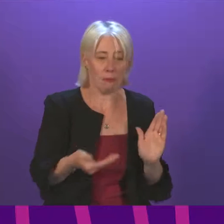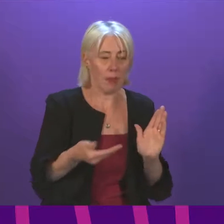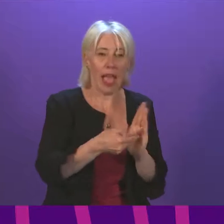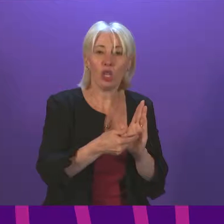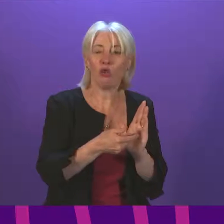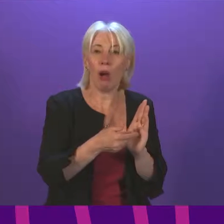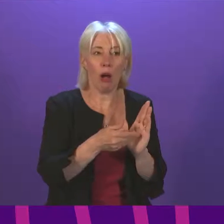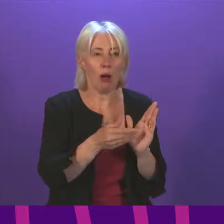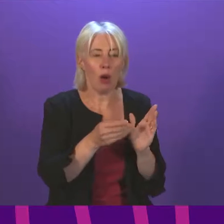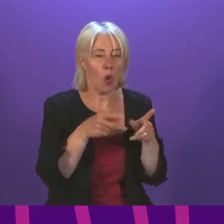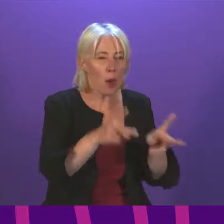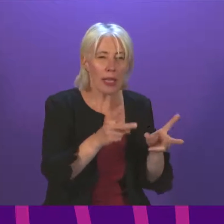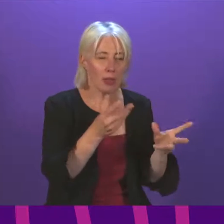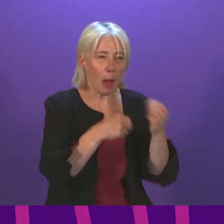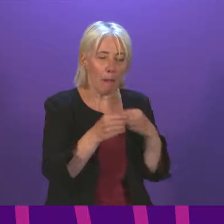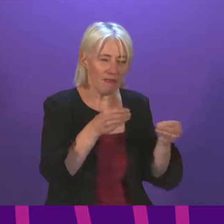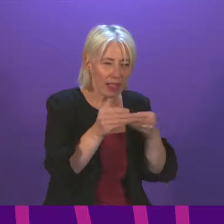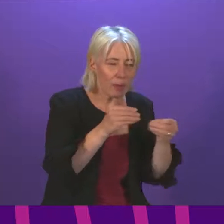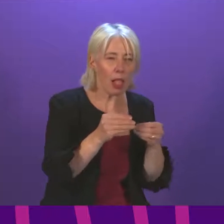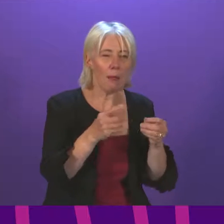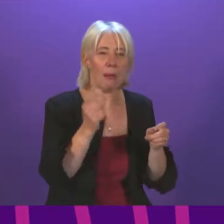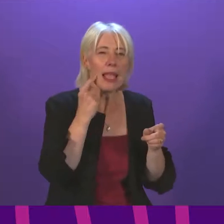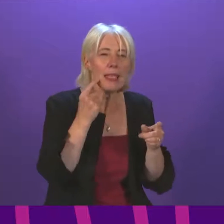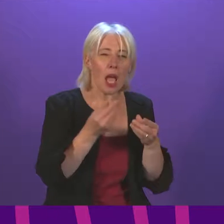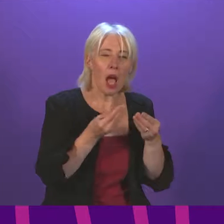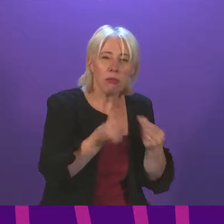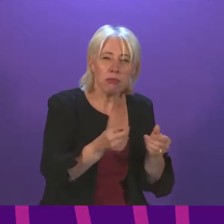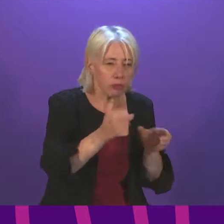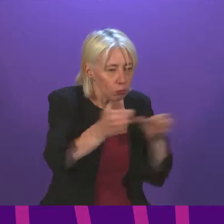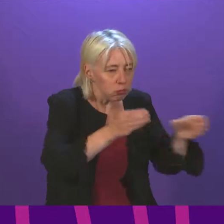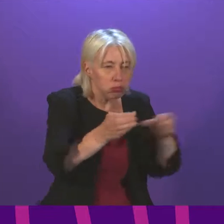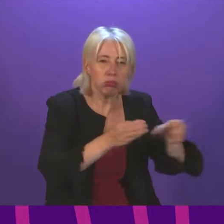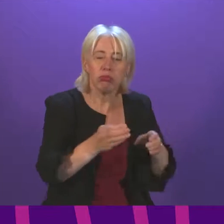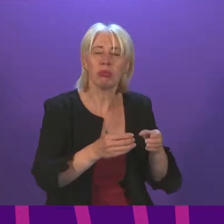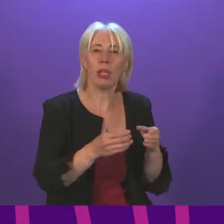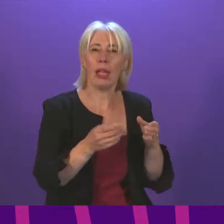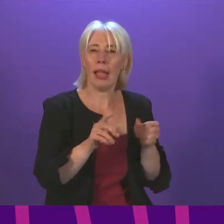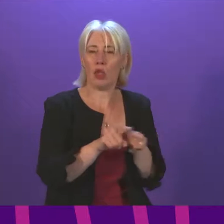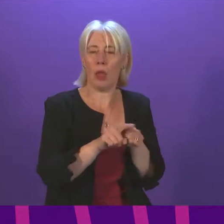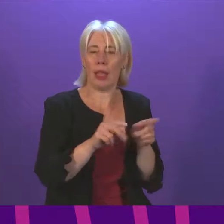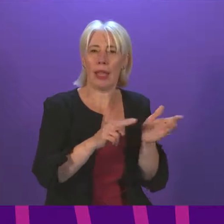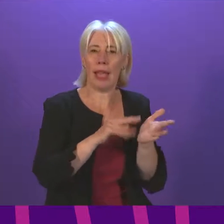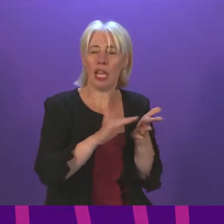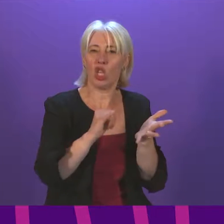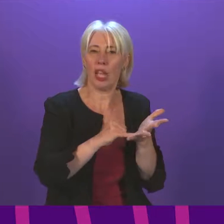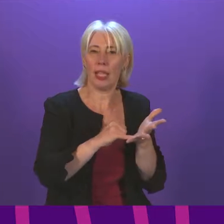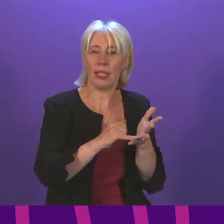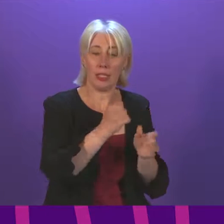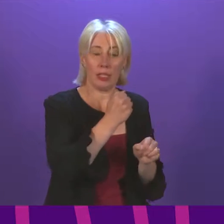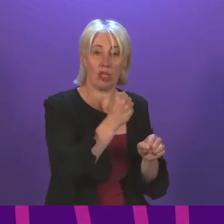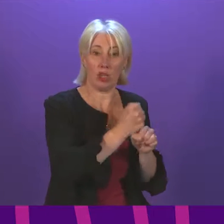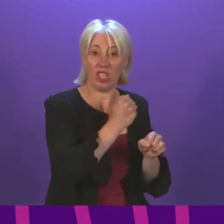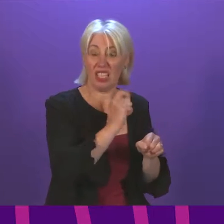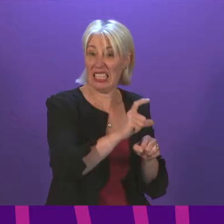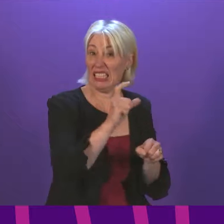targeted flexibility, streamlining recruitment processes and bringing forward planned recruitment. For example, NHS Greater Glasgow and